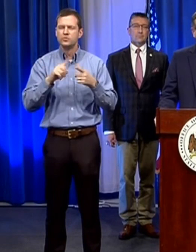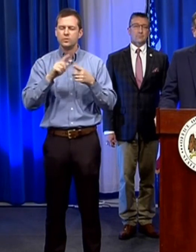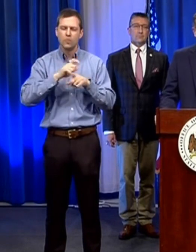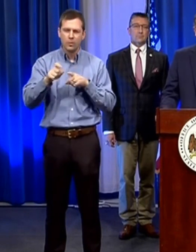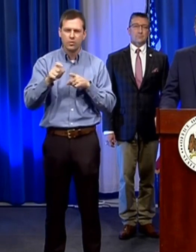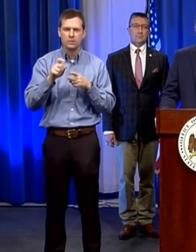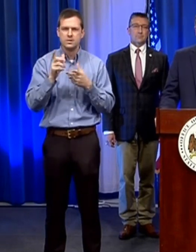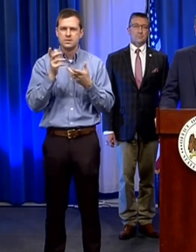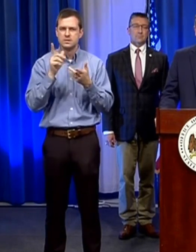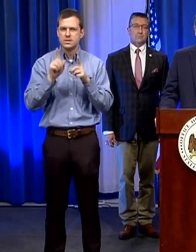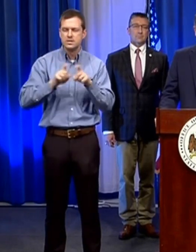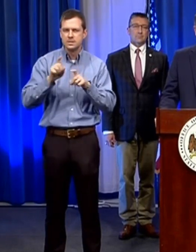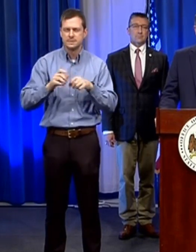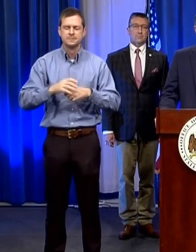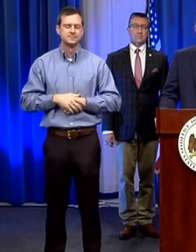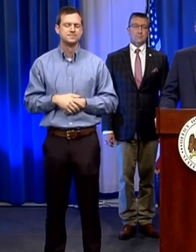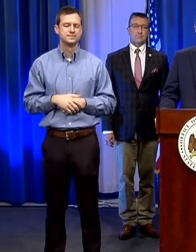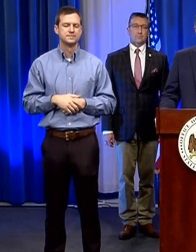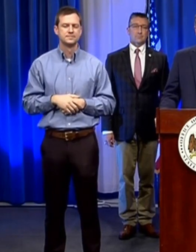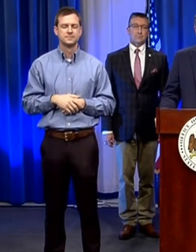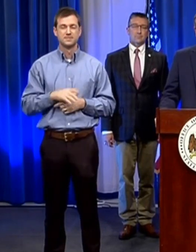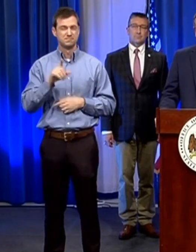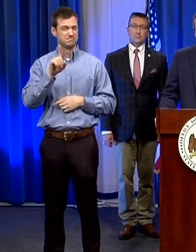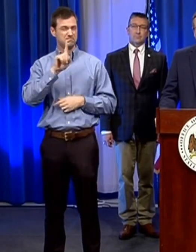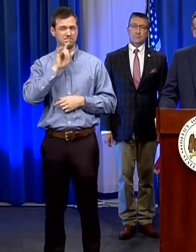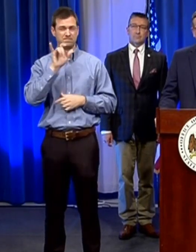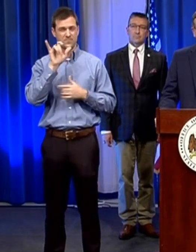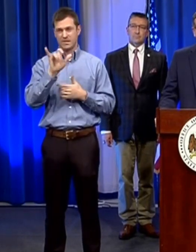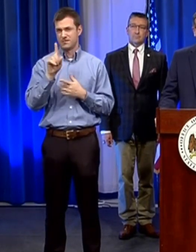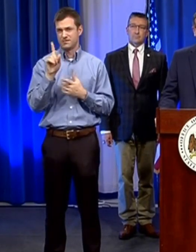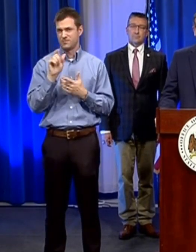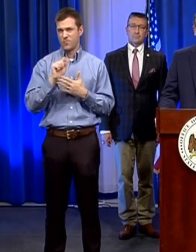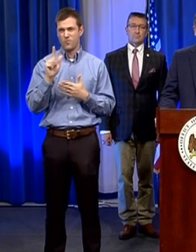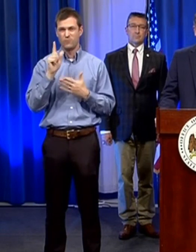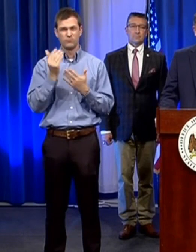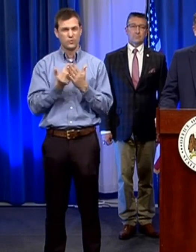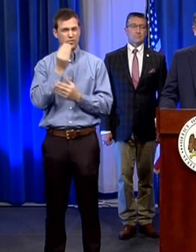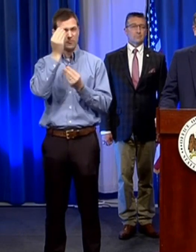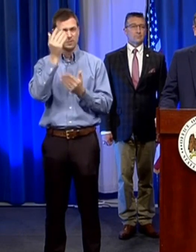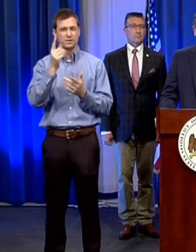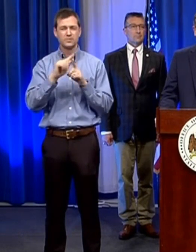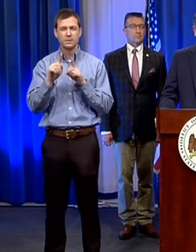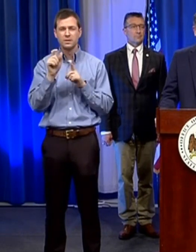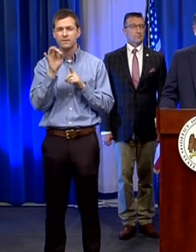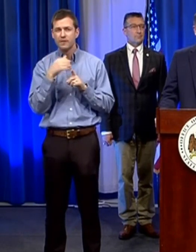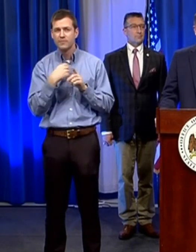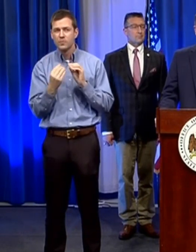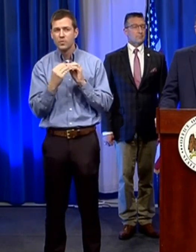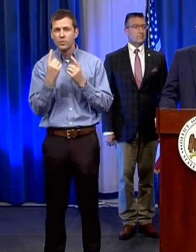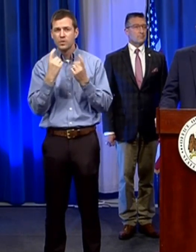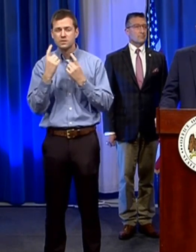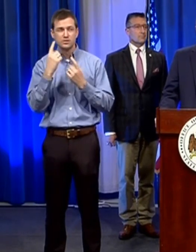that's all the new additional information i have at this time um we'll take questions in in a few minutes uh if you have additional